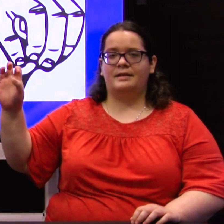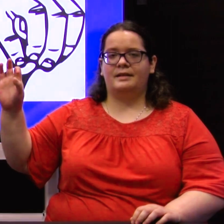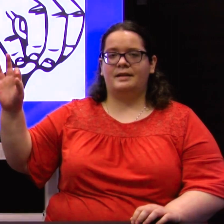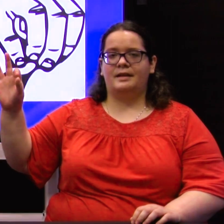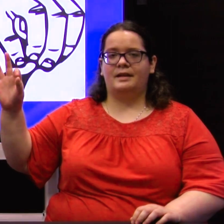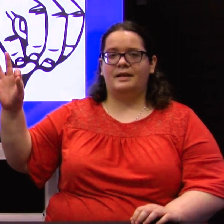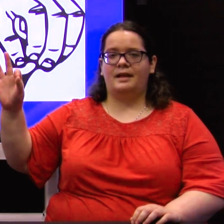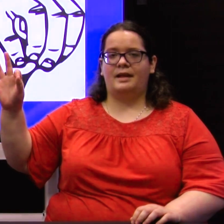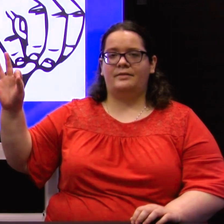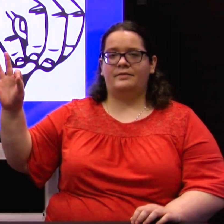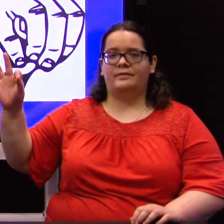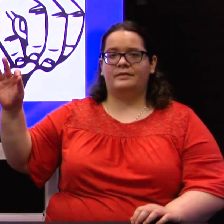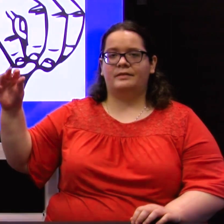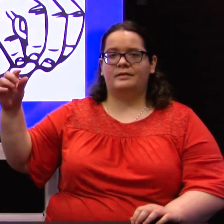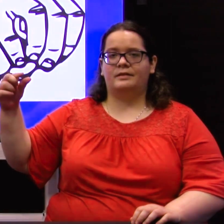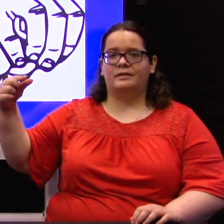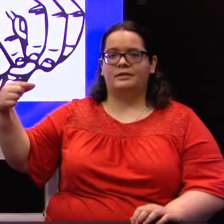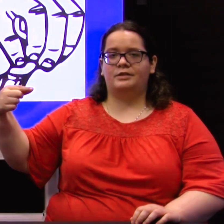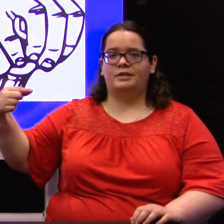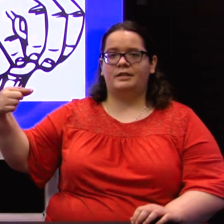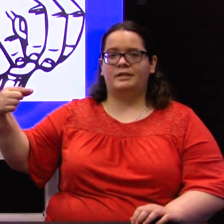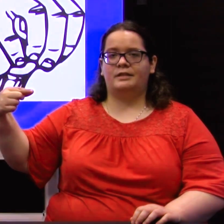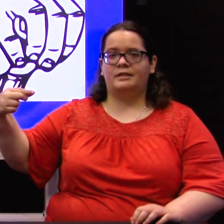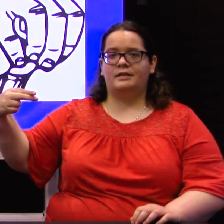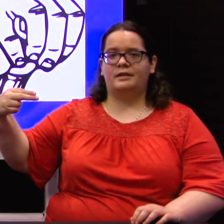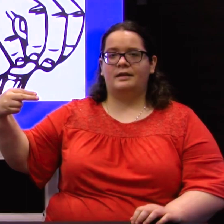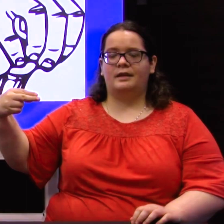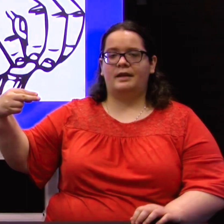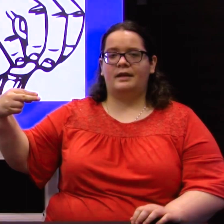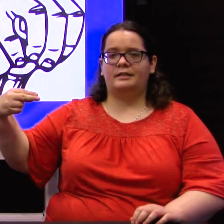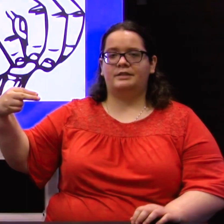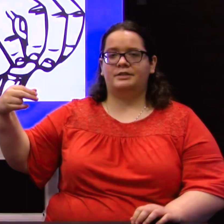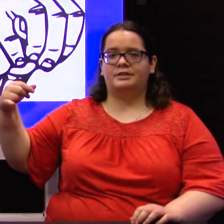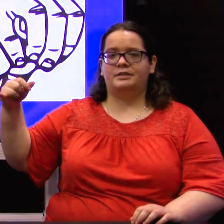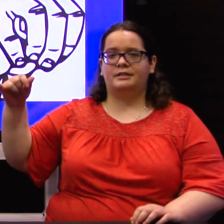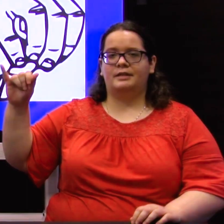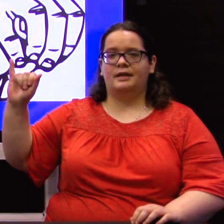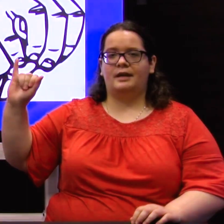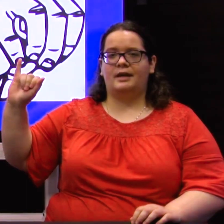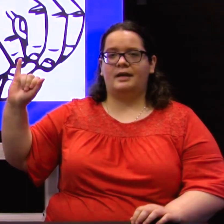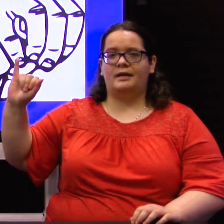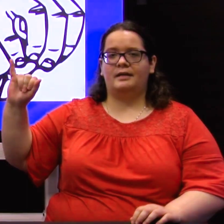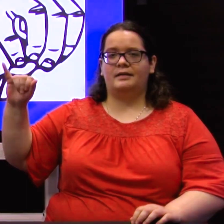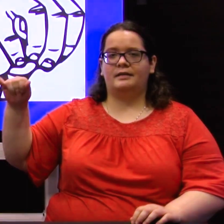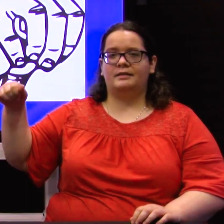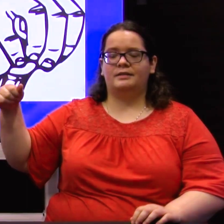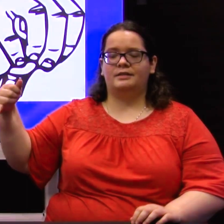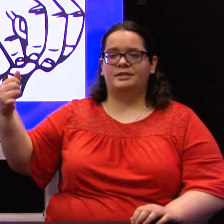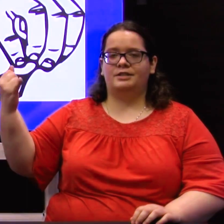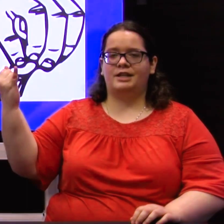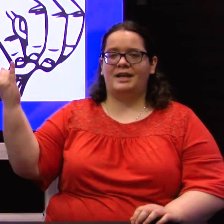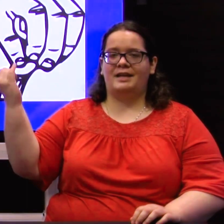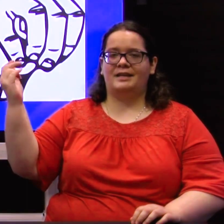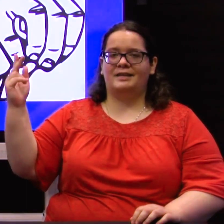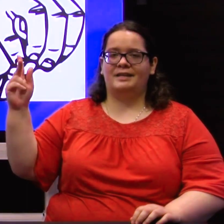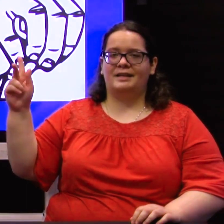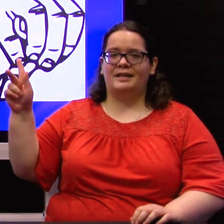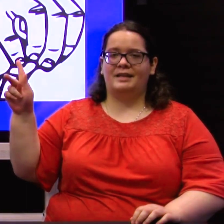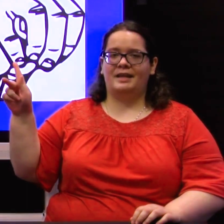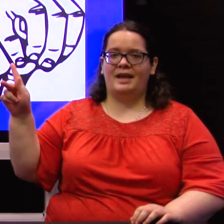F, G, H, I, J, K,